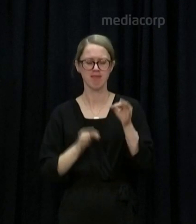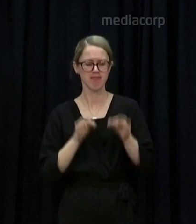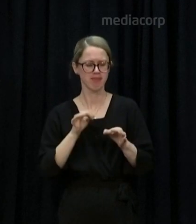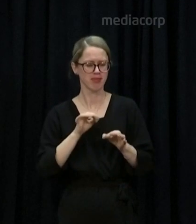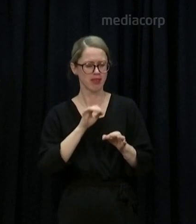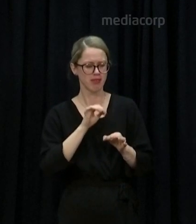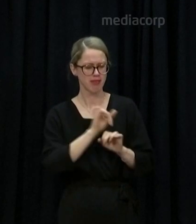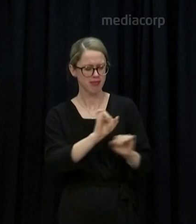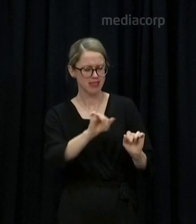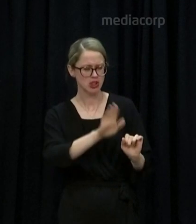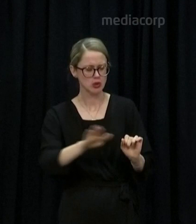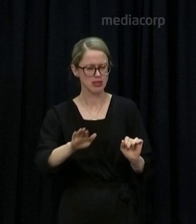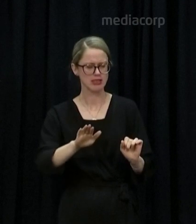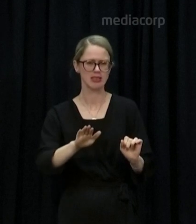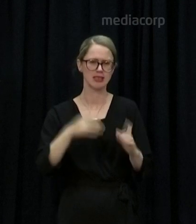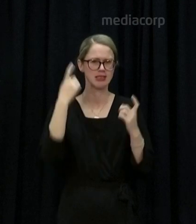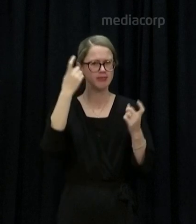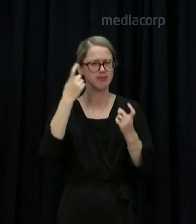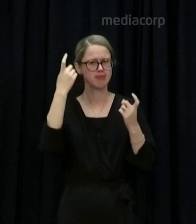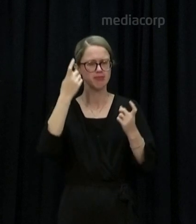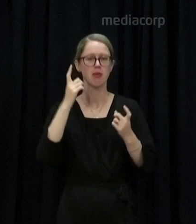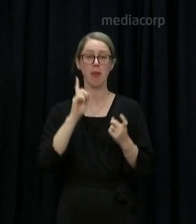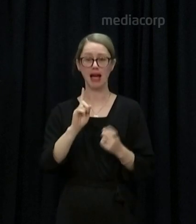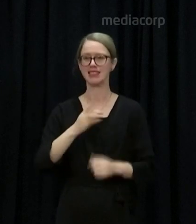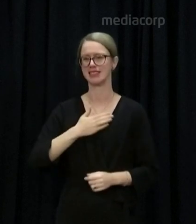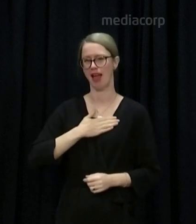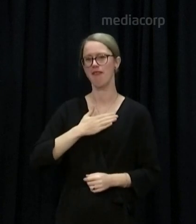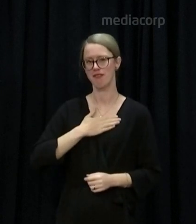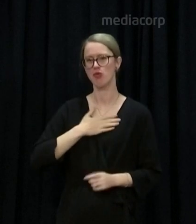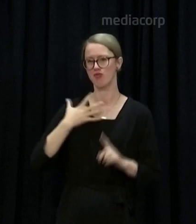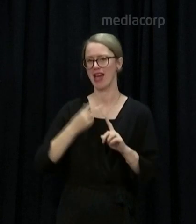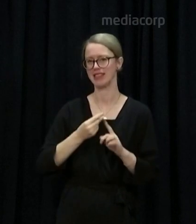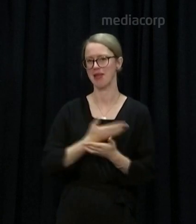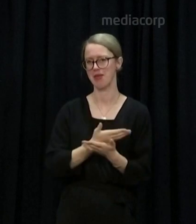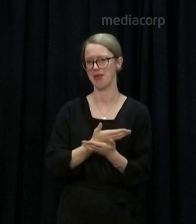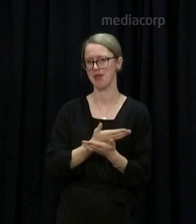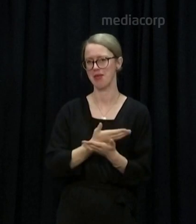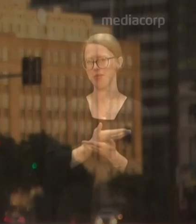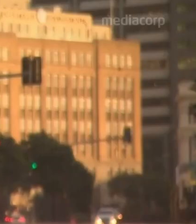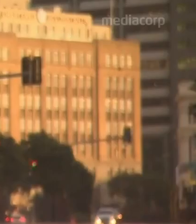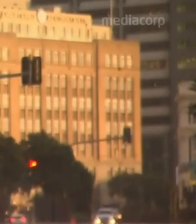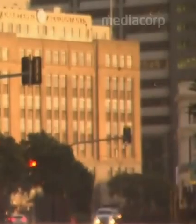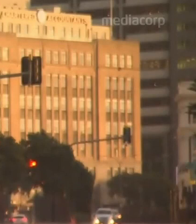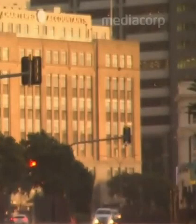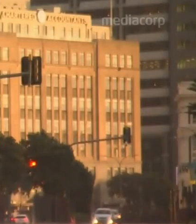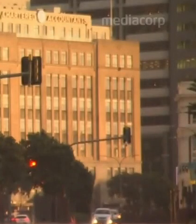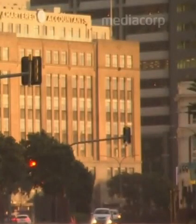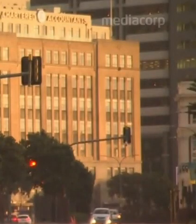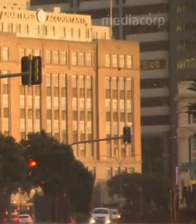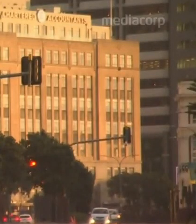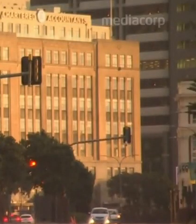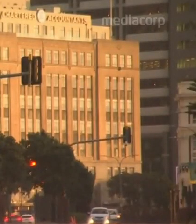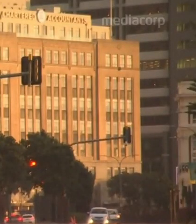other people's children extremely seriously. But it is safe and it's the right thing to do. 11 new